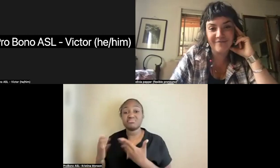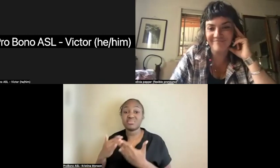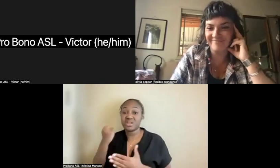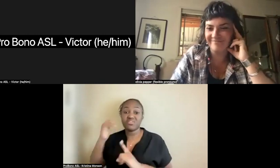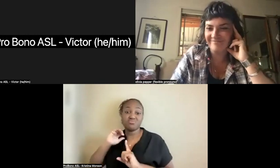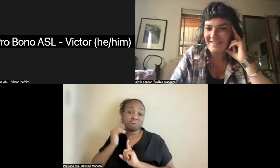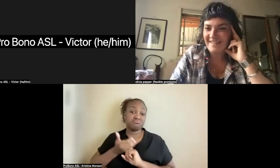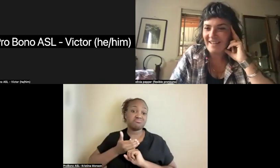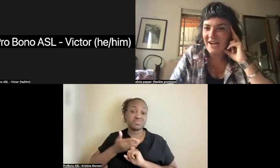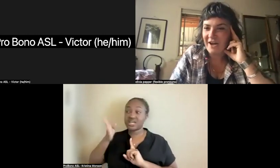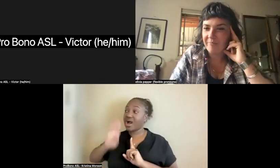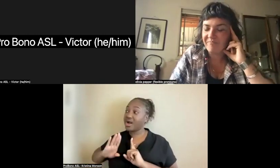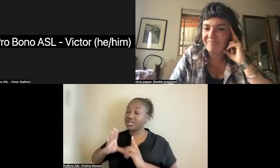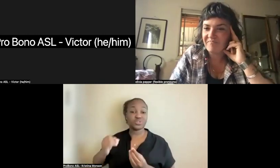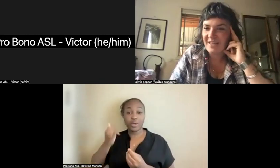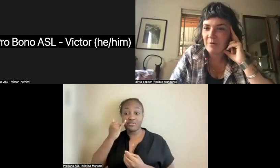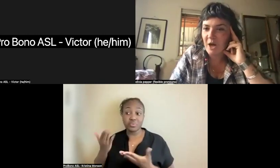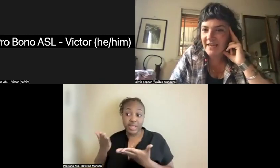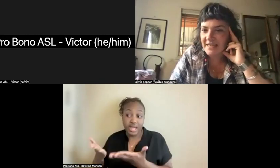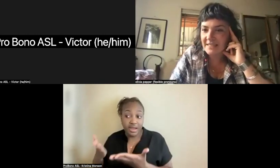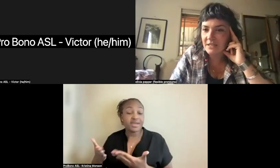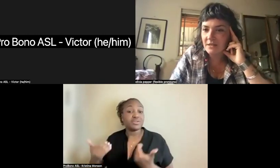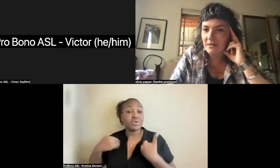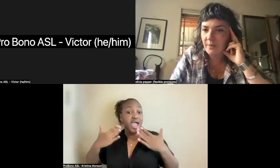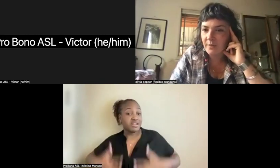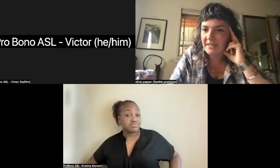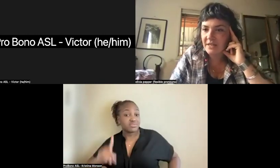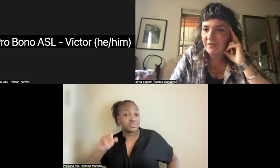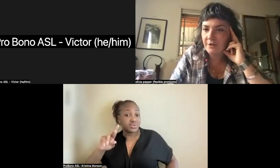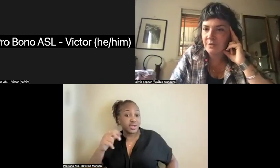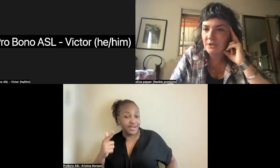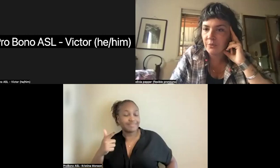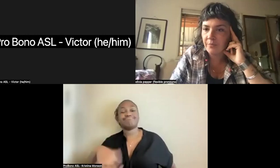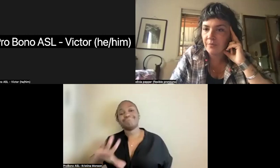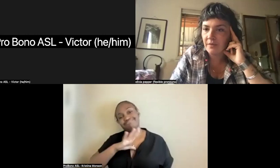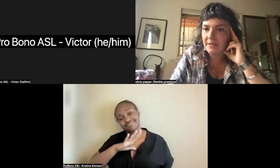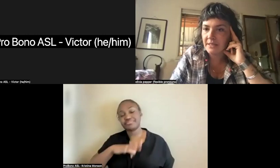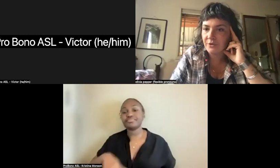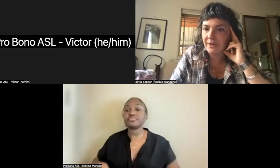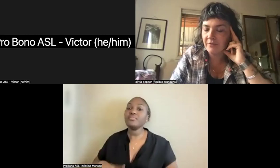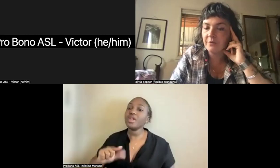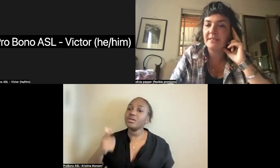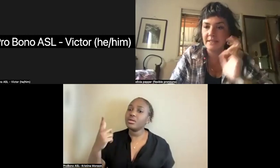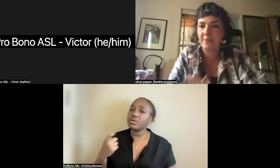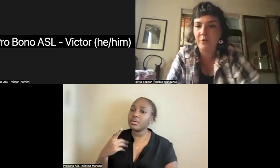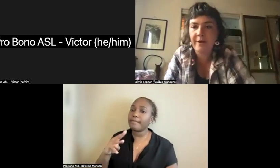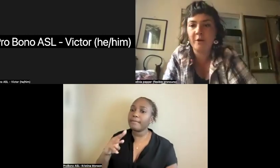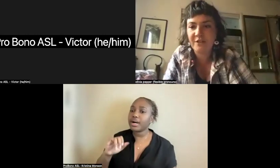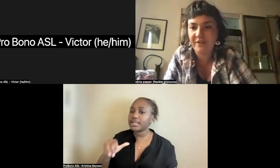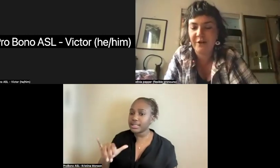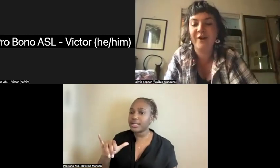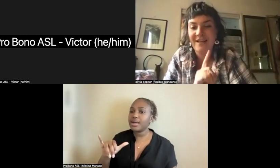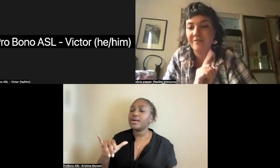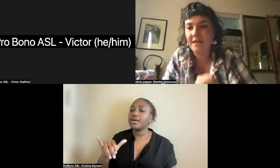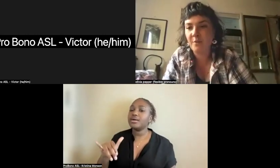fine. Um, now Molly asks, so is it fair to assume that this history influences contemporary immersive